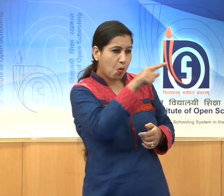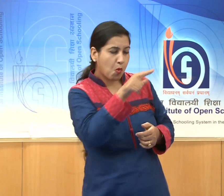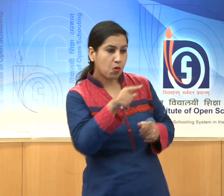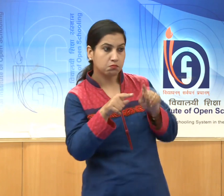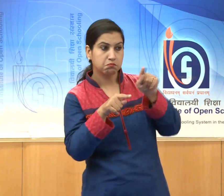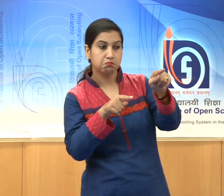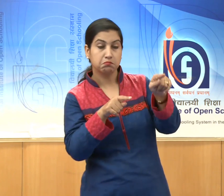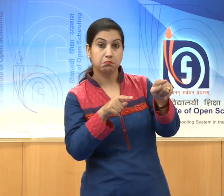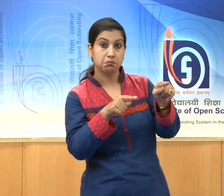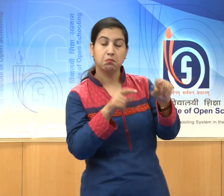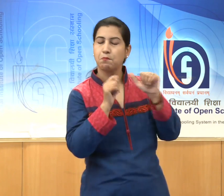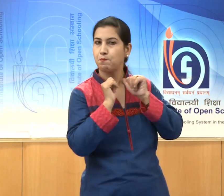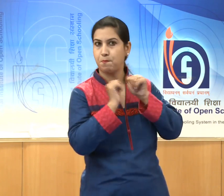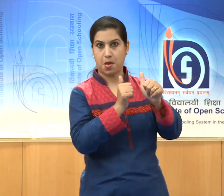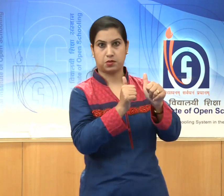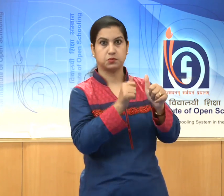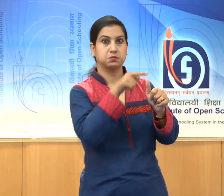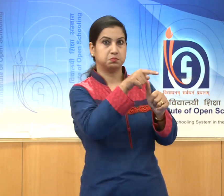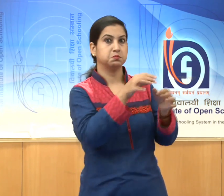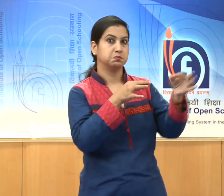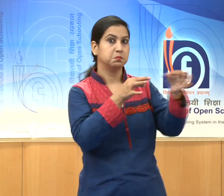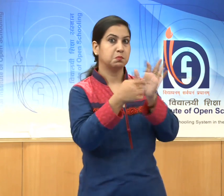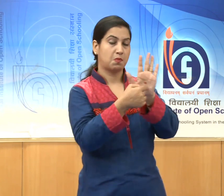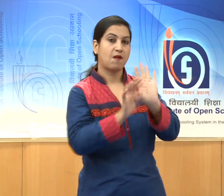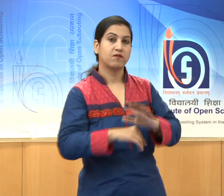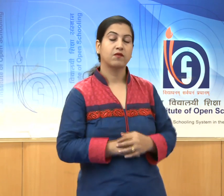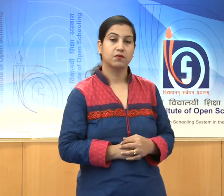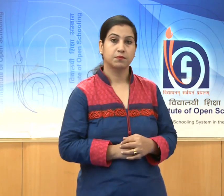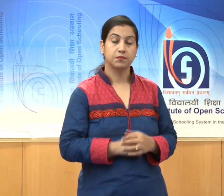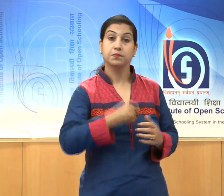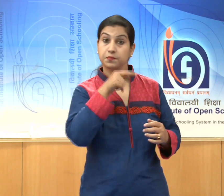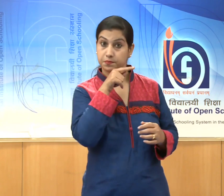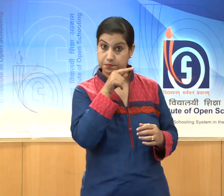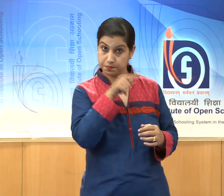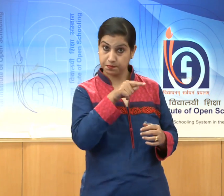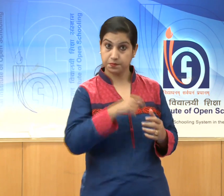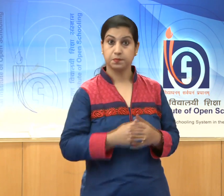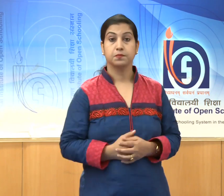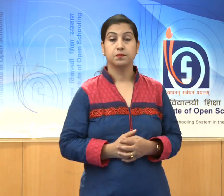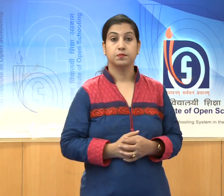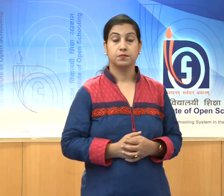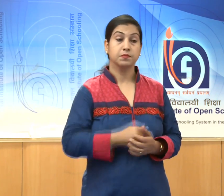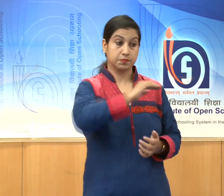of the Ajanta paintings.